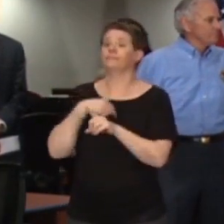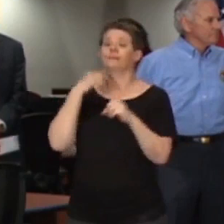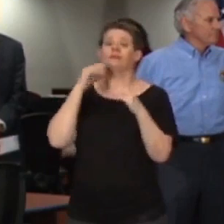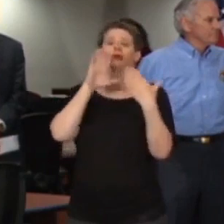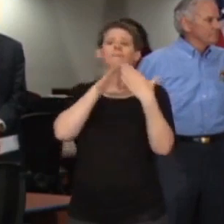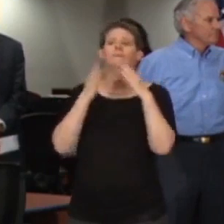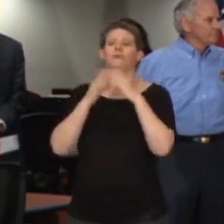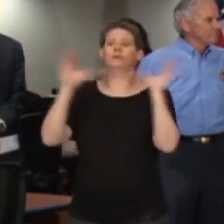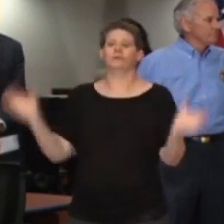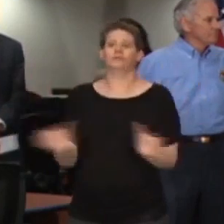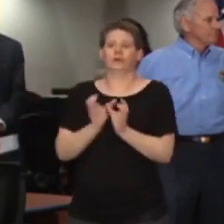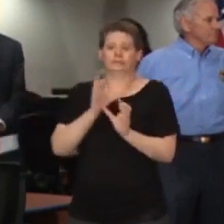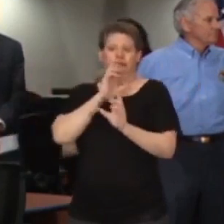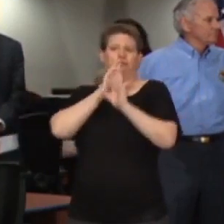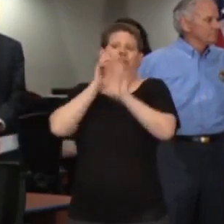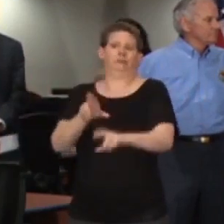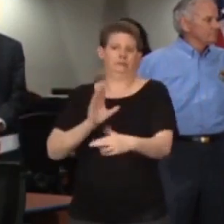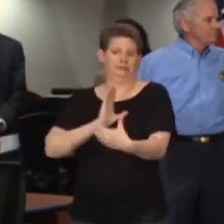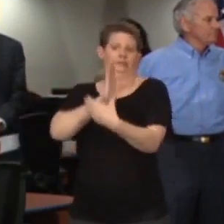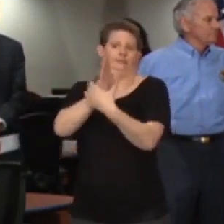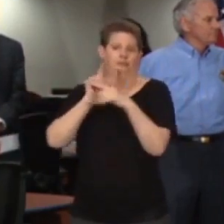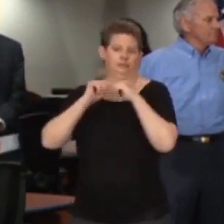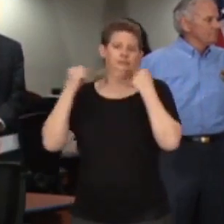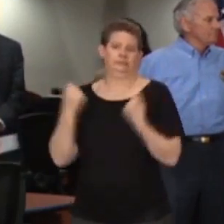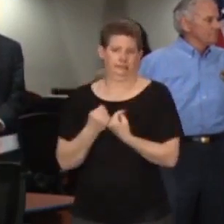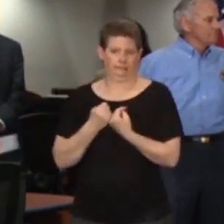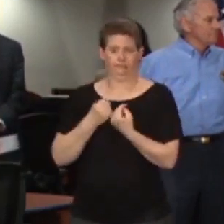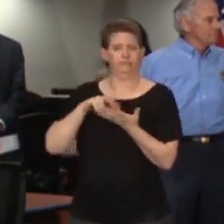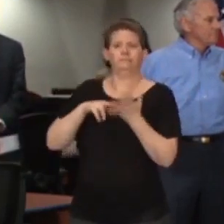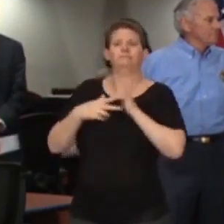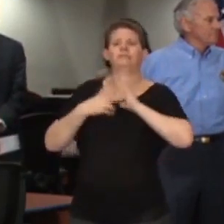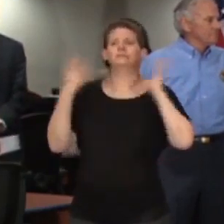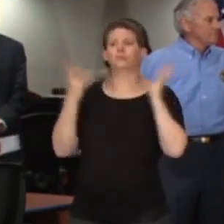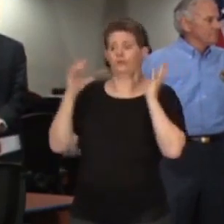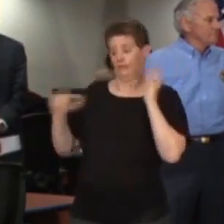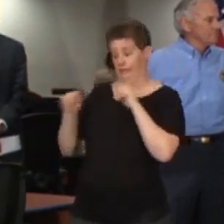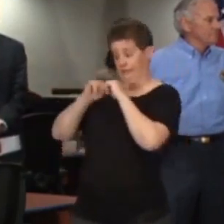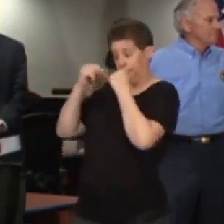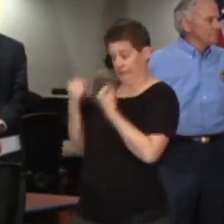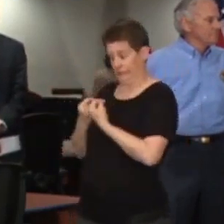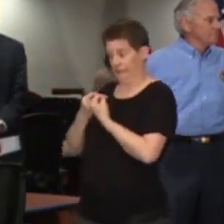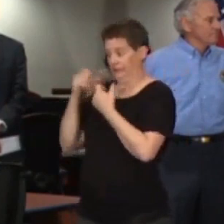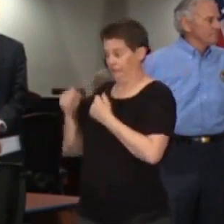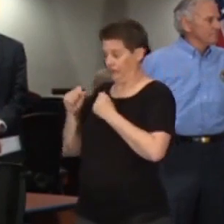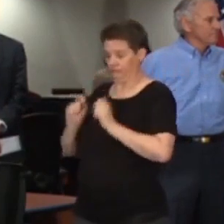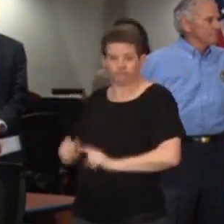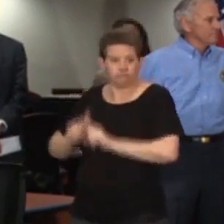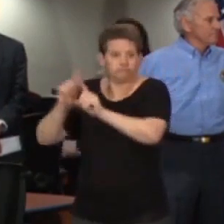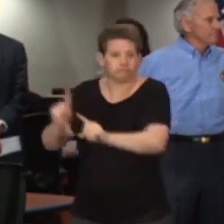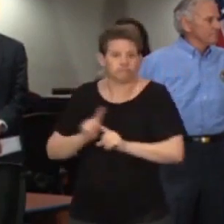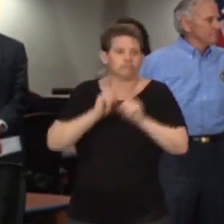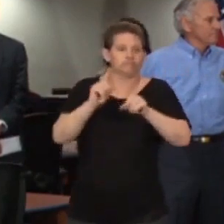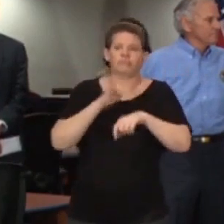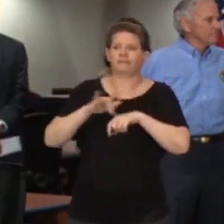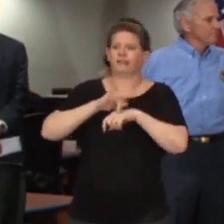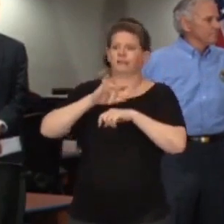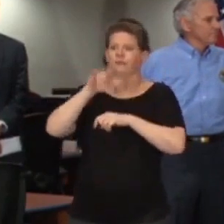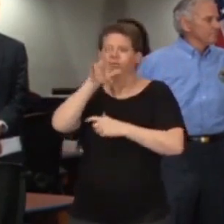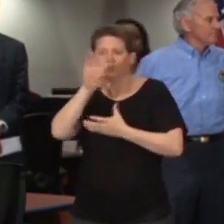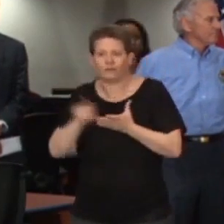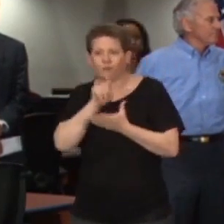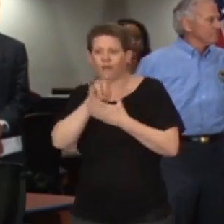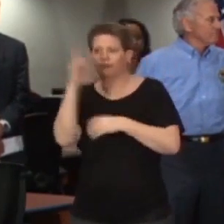Response and Intervention Team, essentially a mobile crisis that is available 24 hours a day, seven days a week.